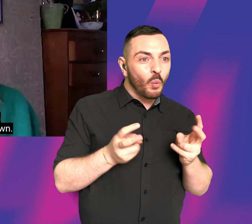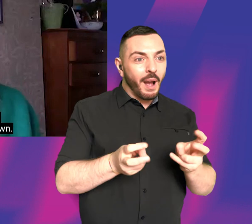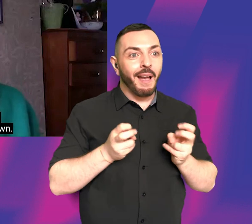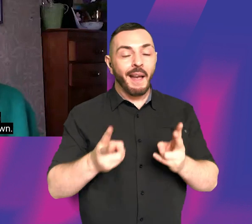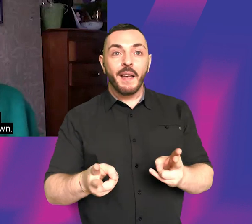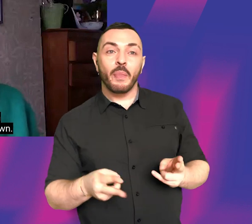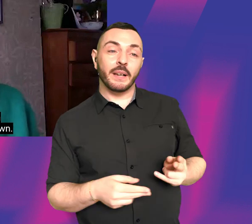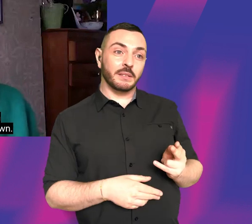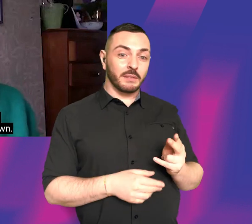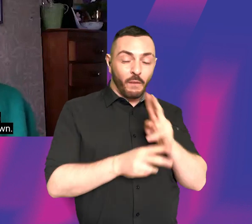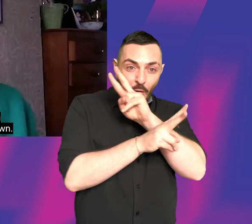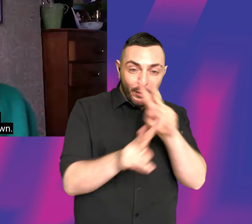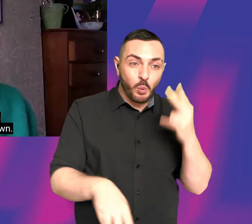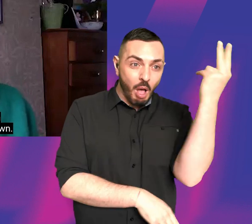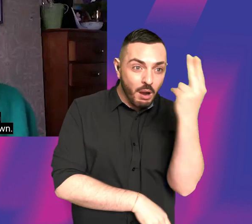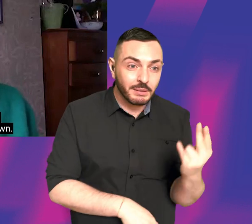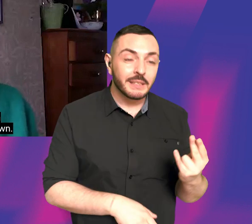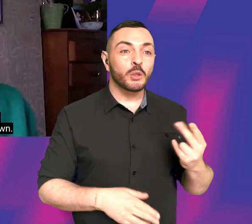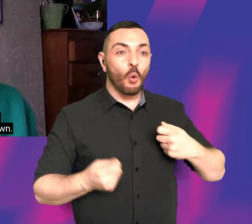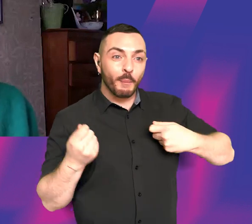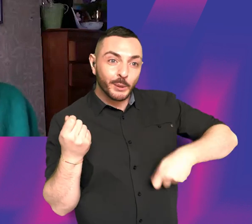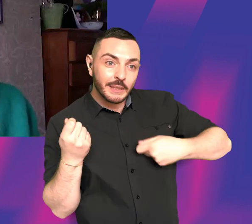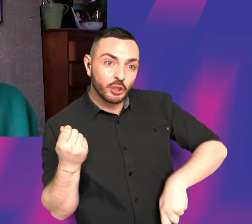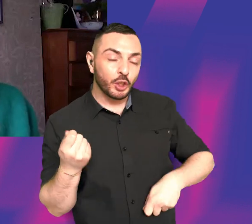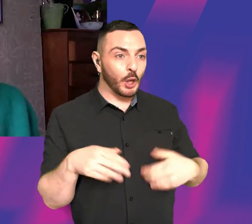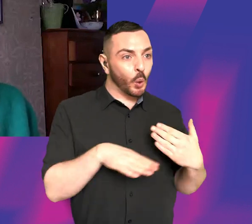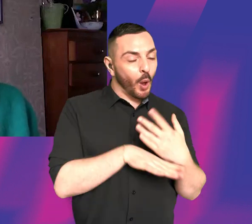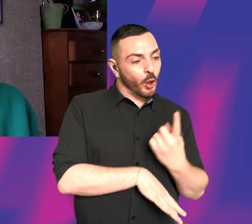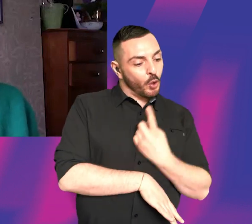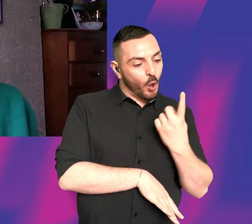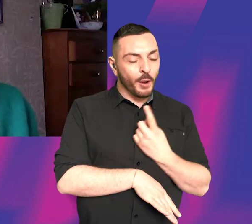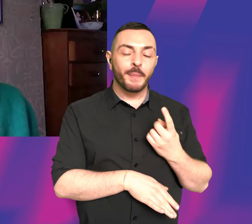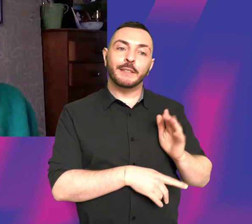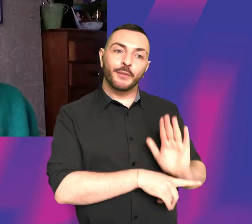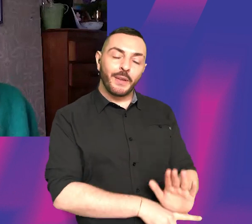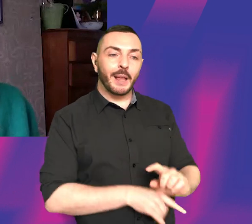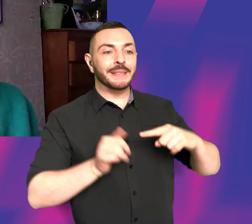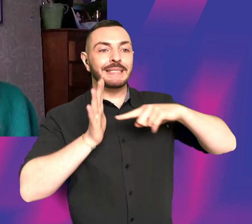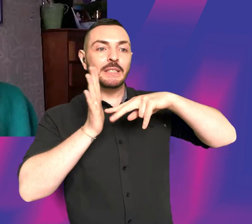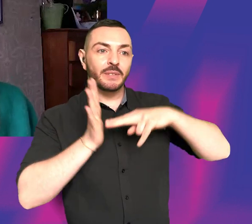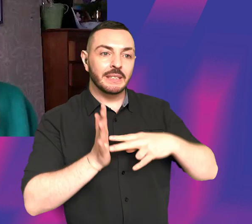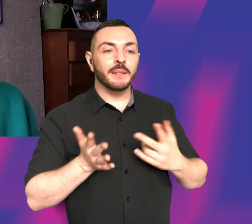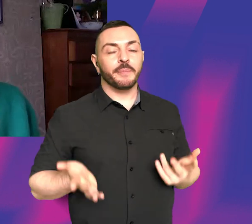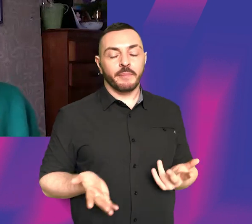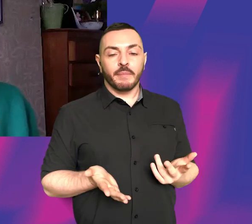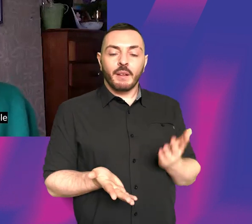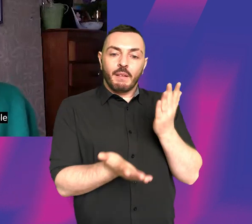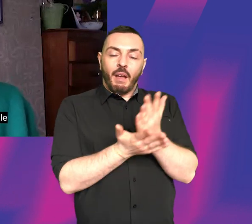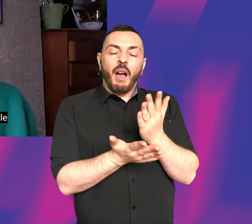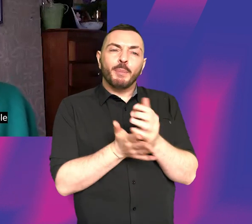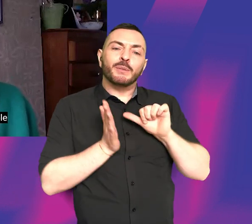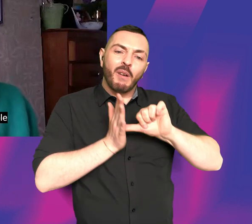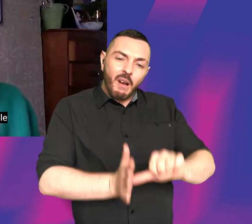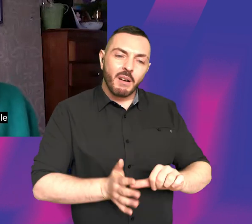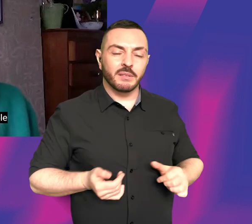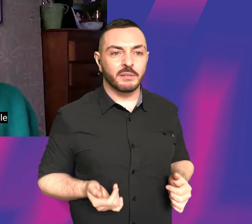artist or a musician, maybe and just make work on your own. But I think in film or in television, it's really hard, like